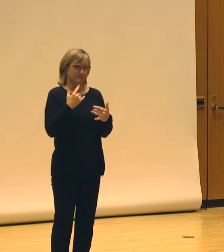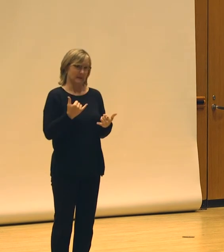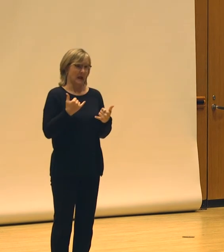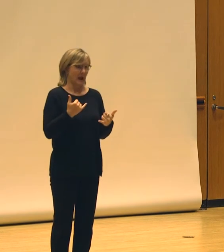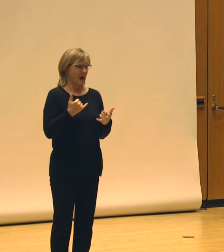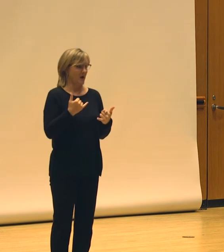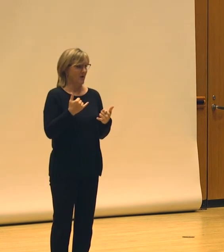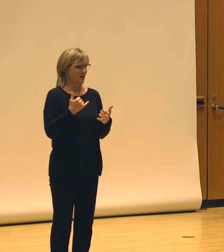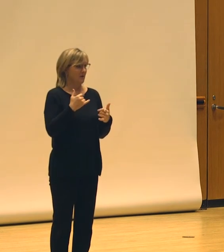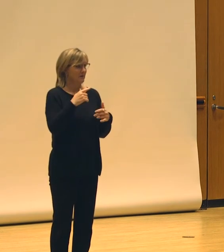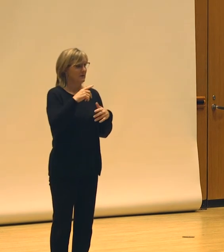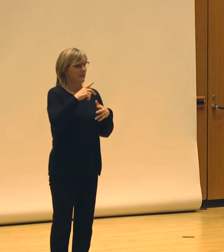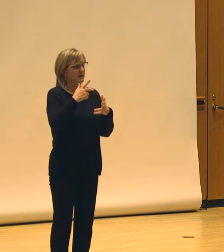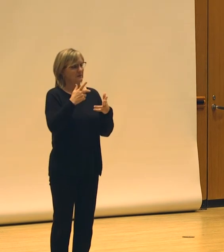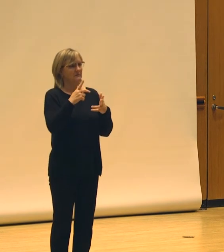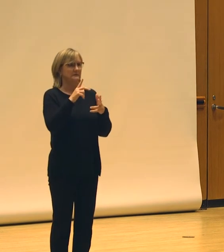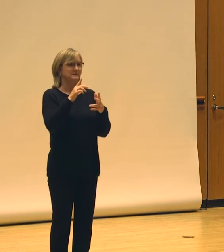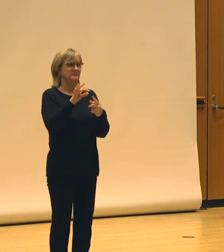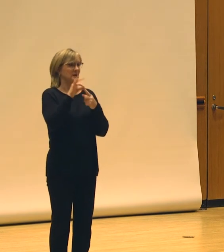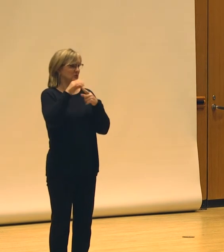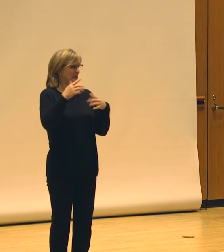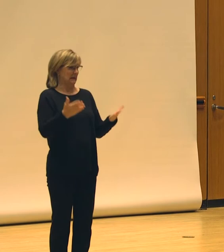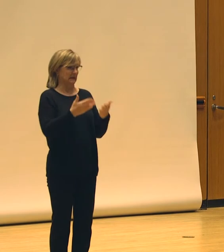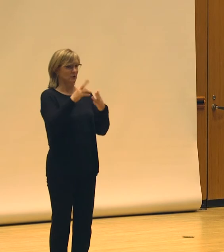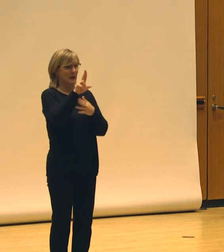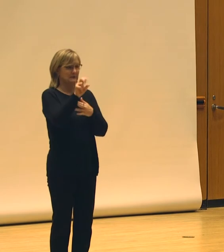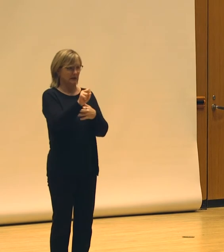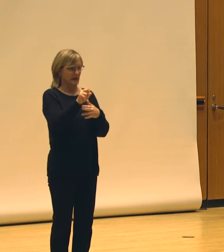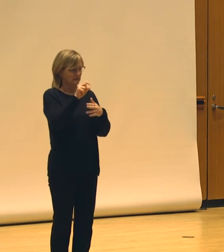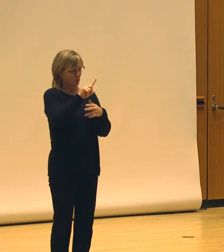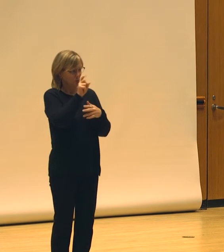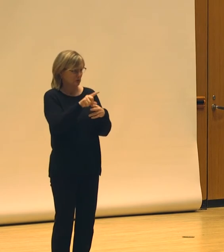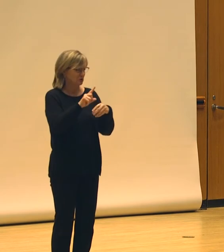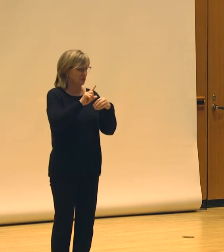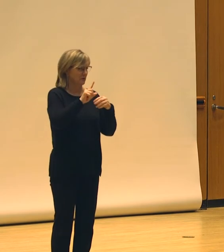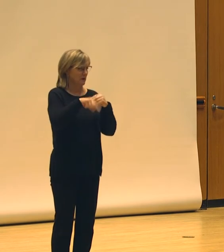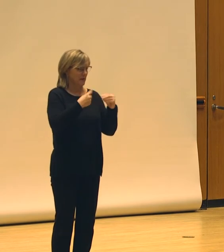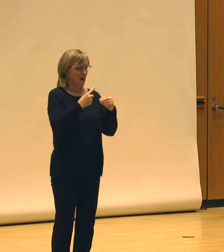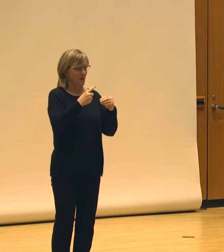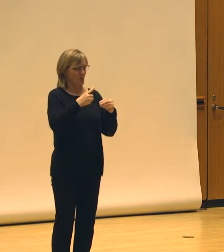interrogating and questioning whiteness in the United States. But I also am curious,